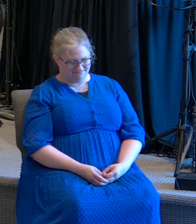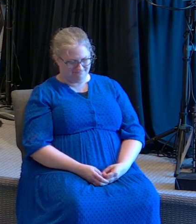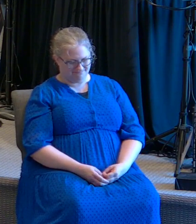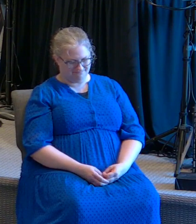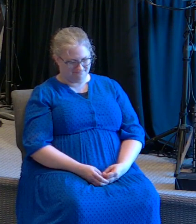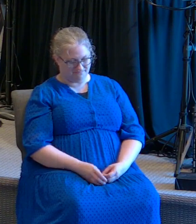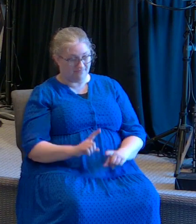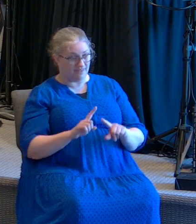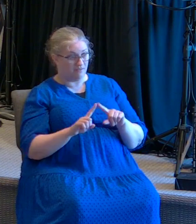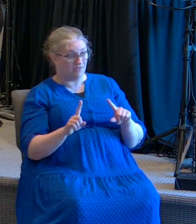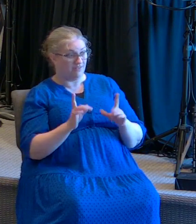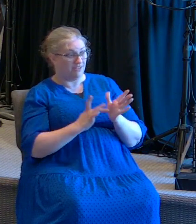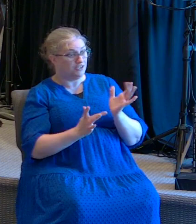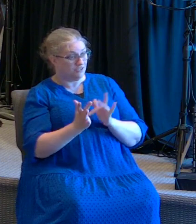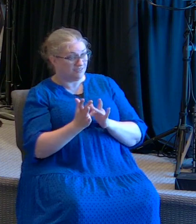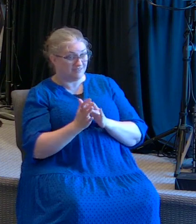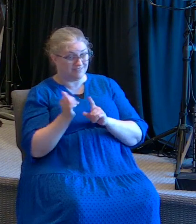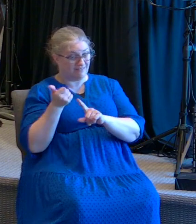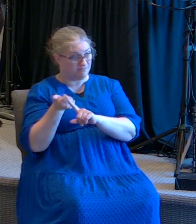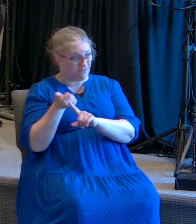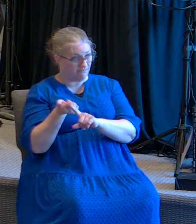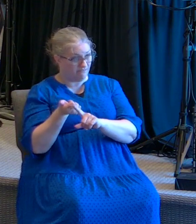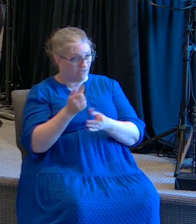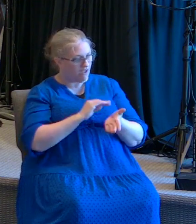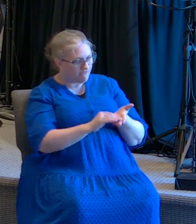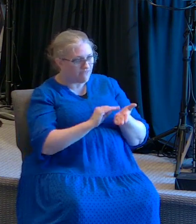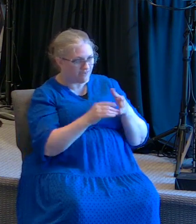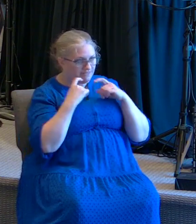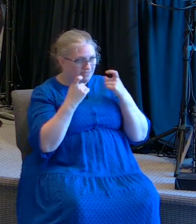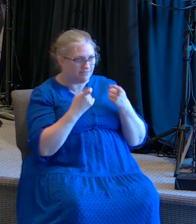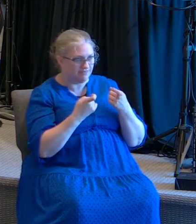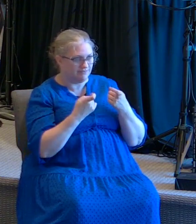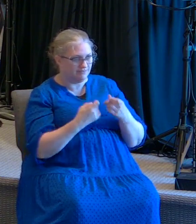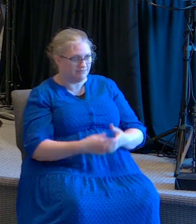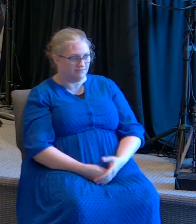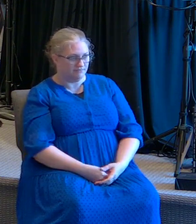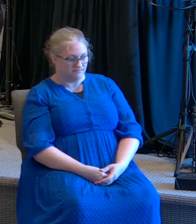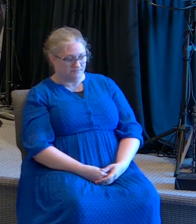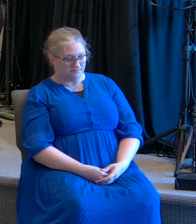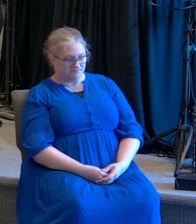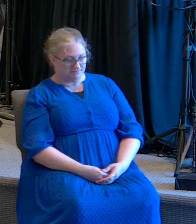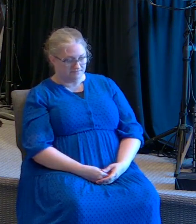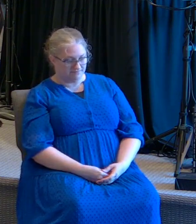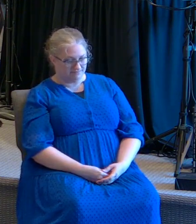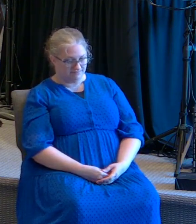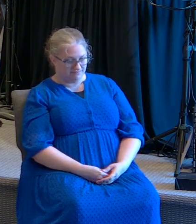Pero Jesús perdonó los pecados.